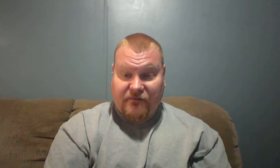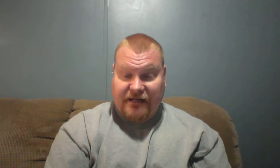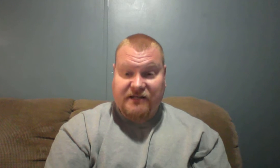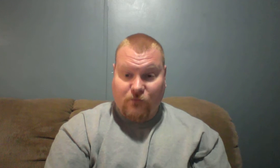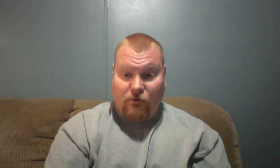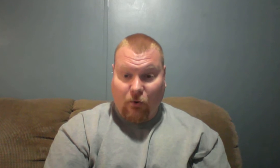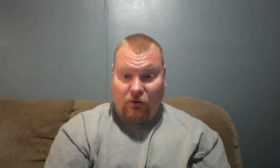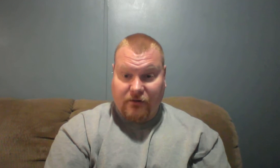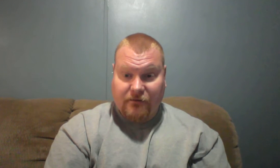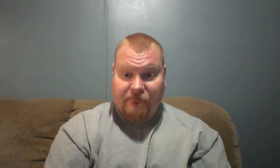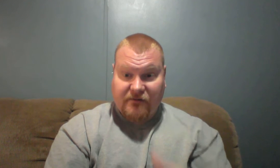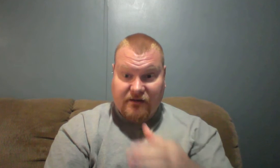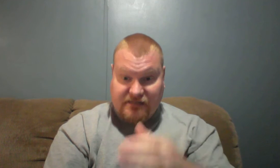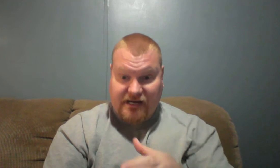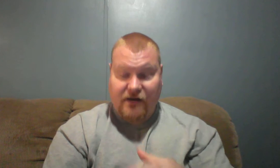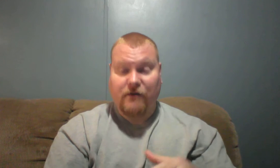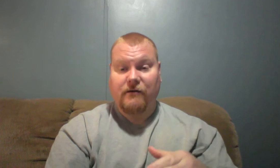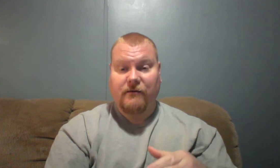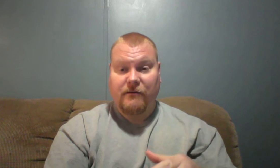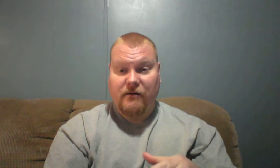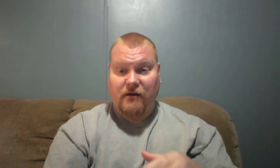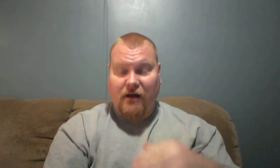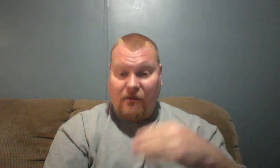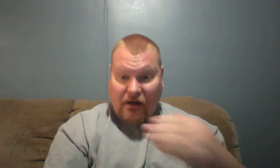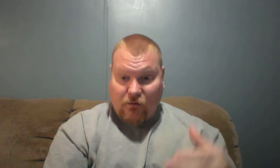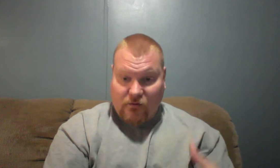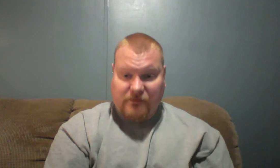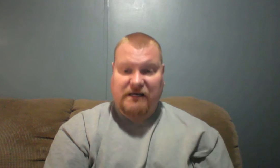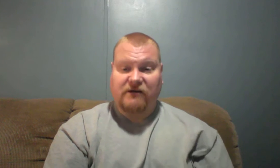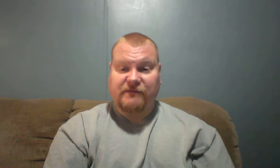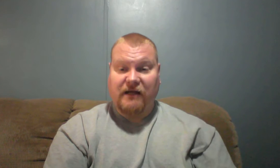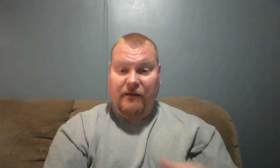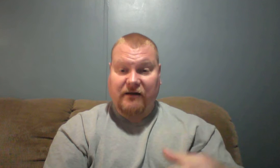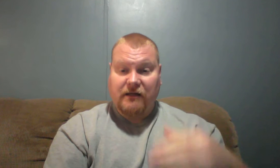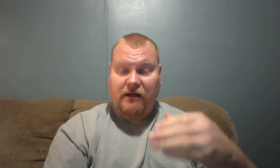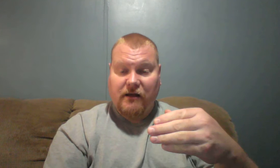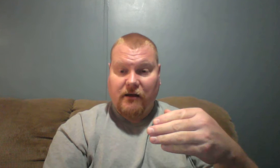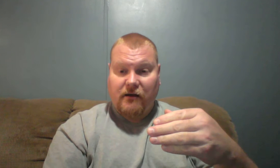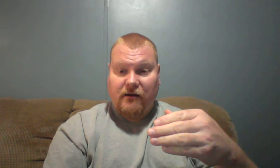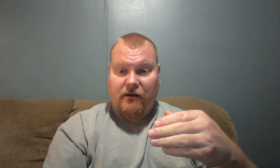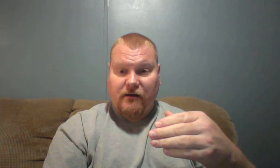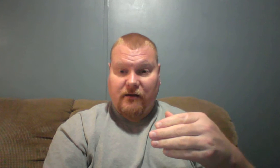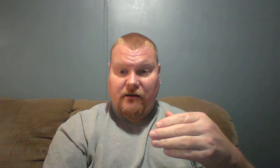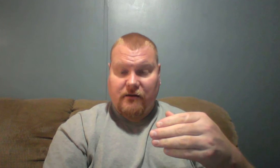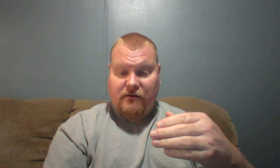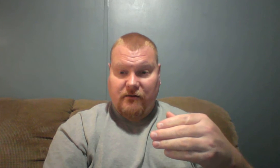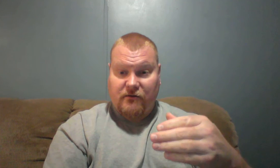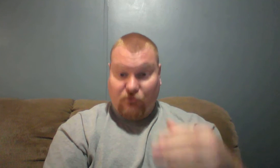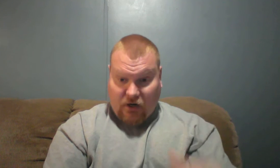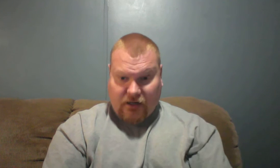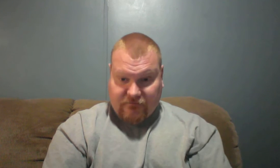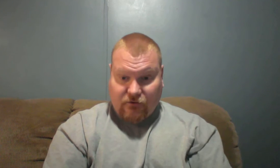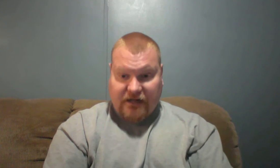think it's more important to hear about what we've been talking about, about the rod of correction.